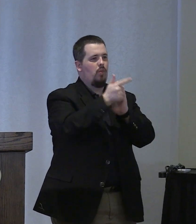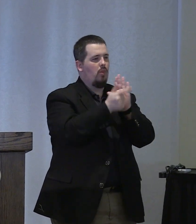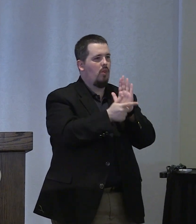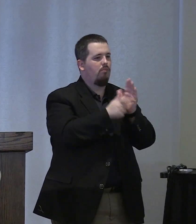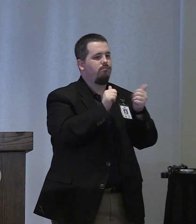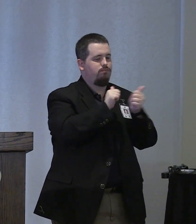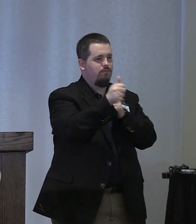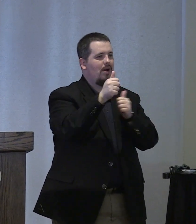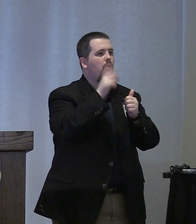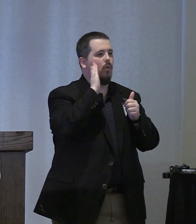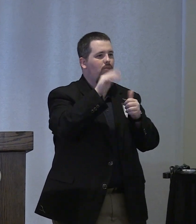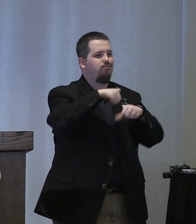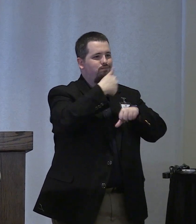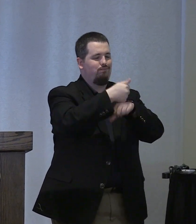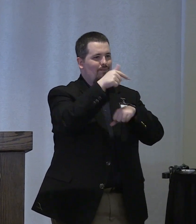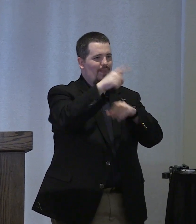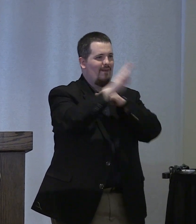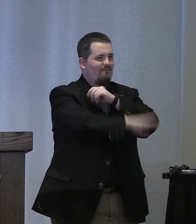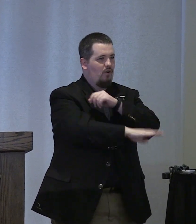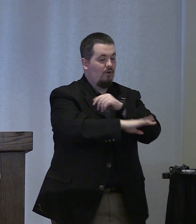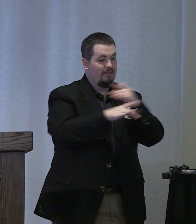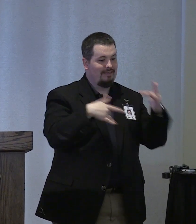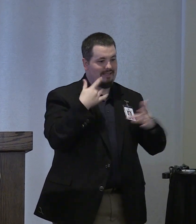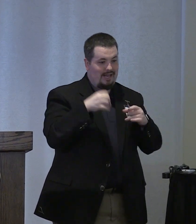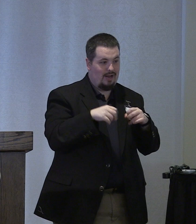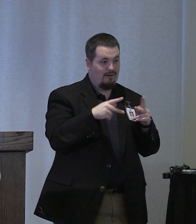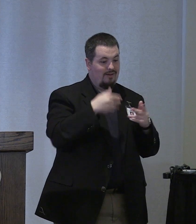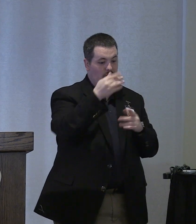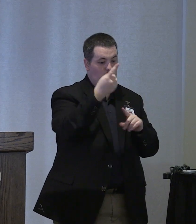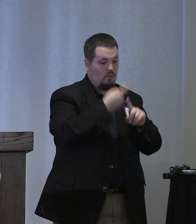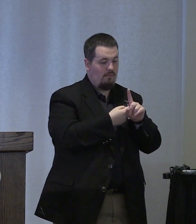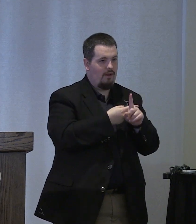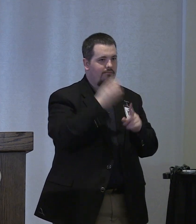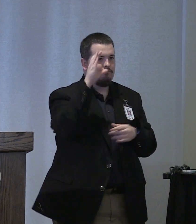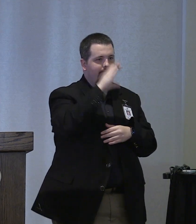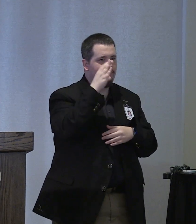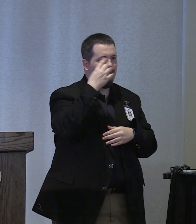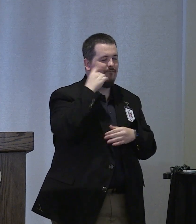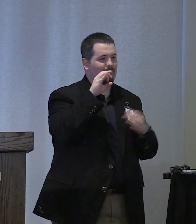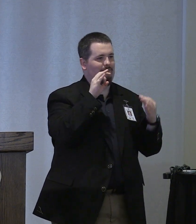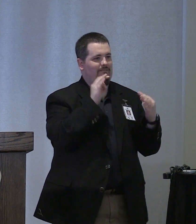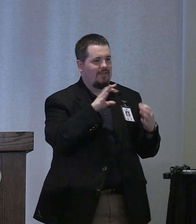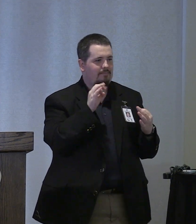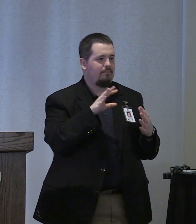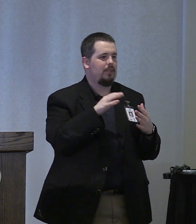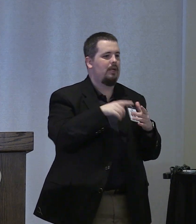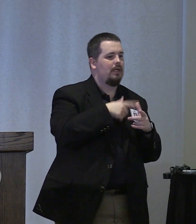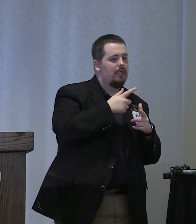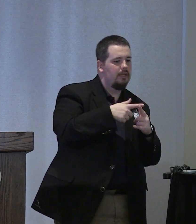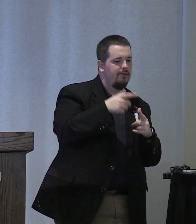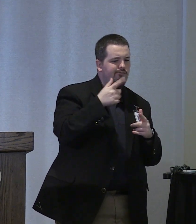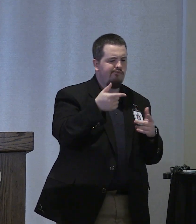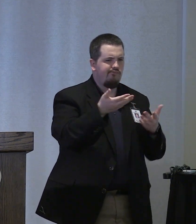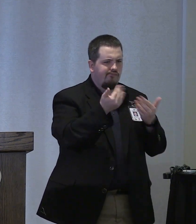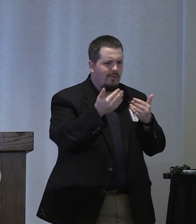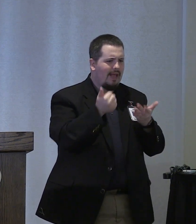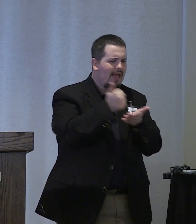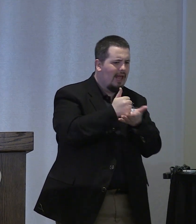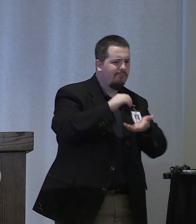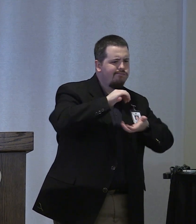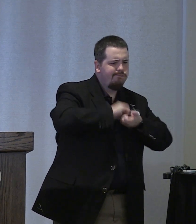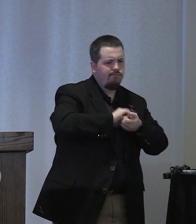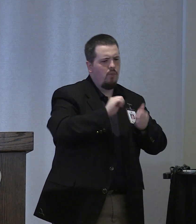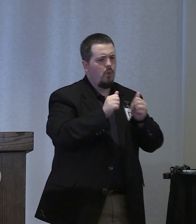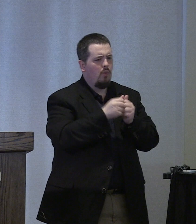and so we've got a really exciting opportunity here for the next month or so where we're seeking input and collaboration to co-create with